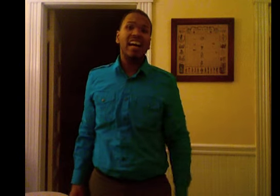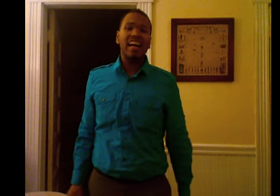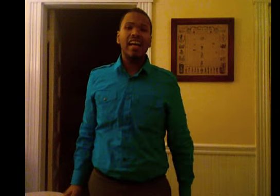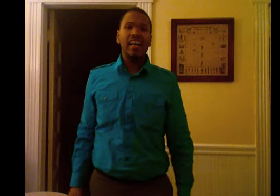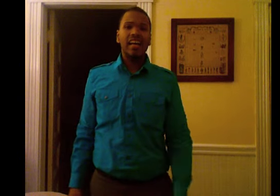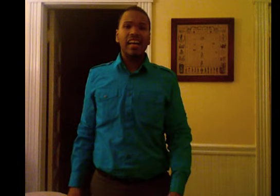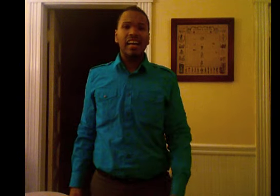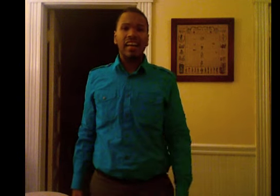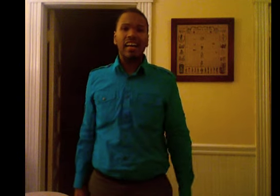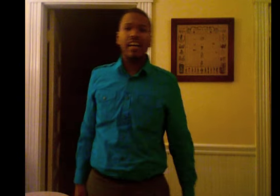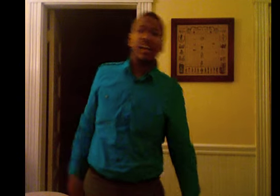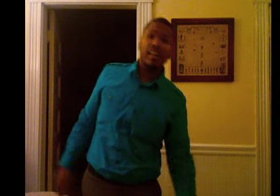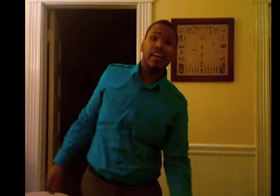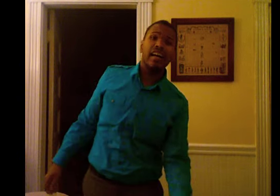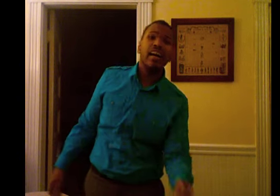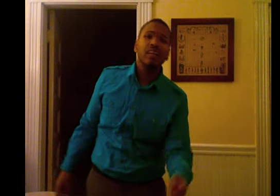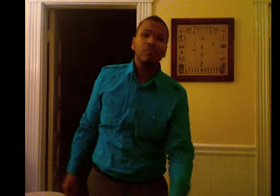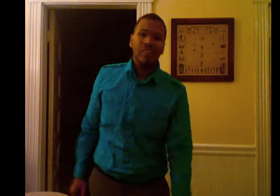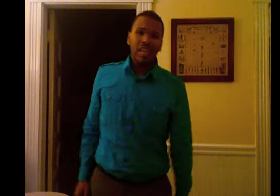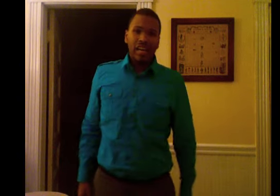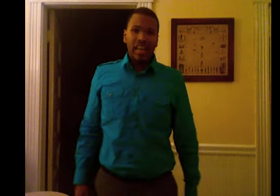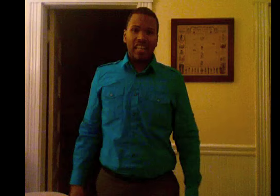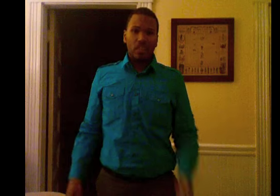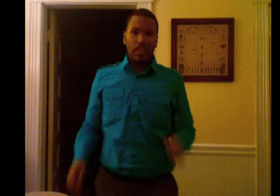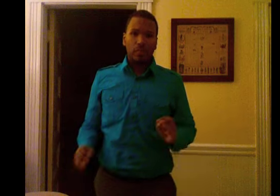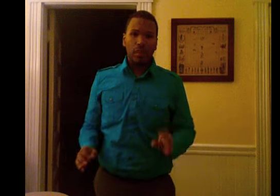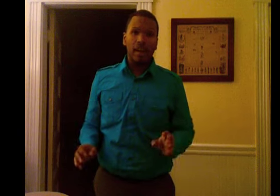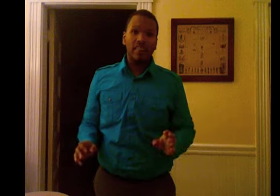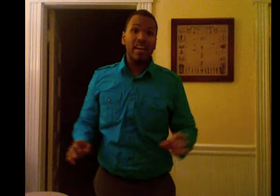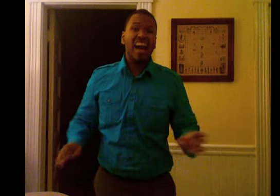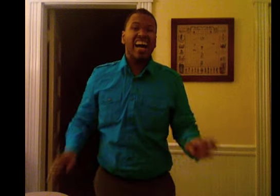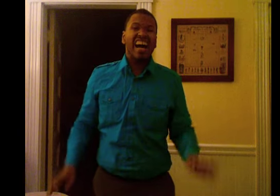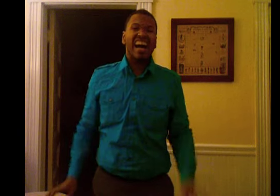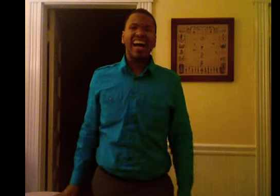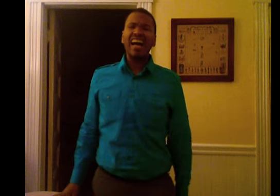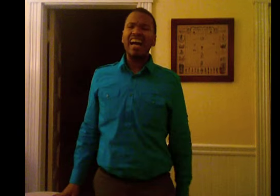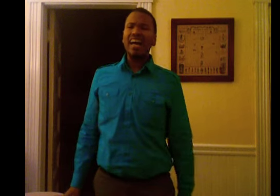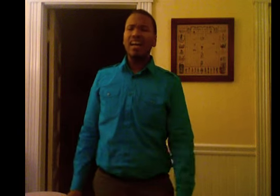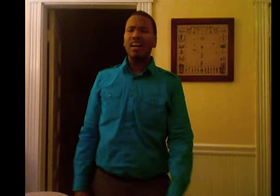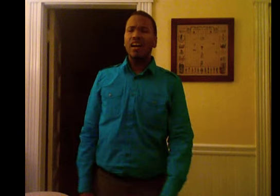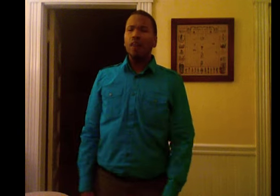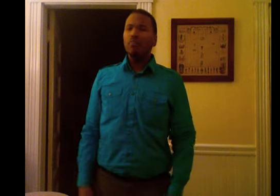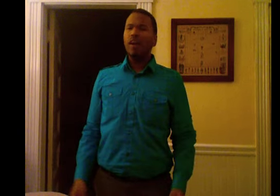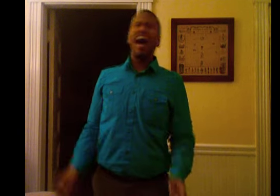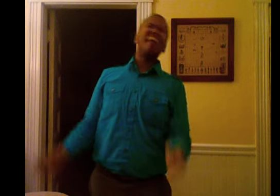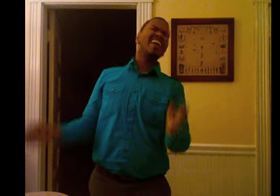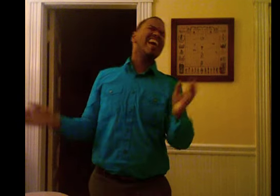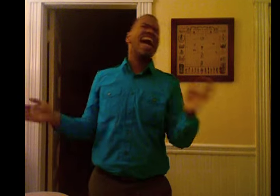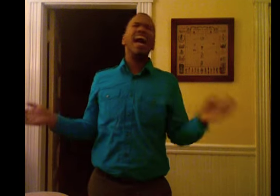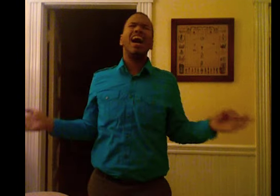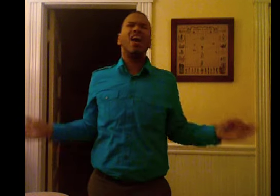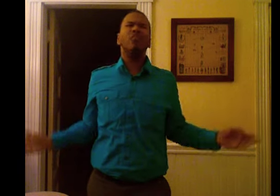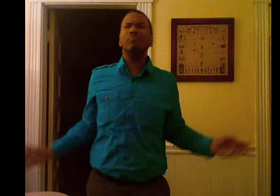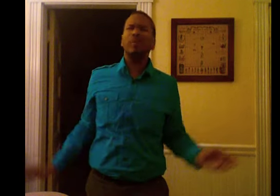and I say brother, brother help me